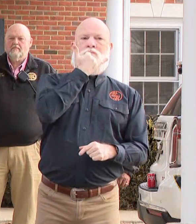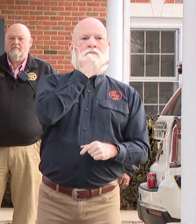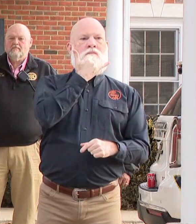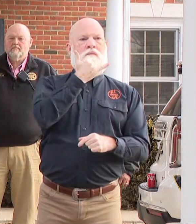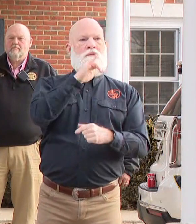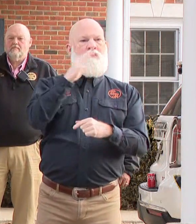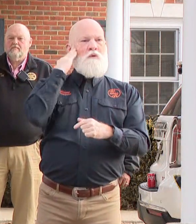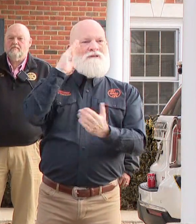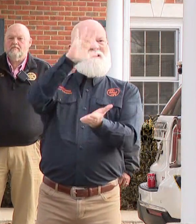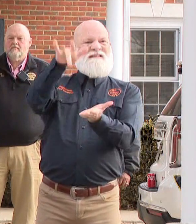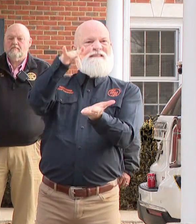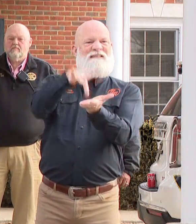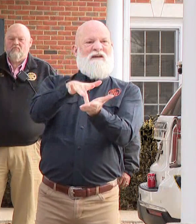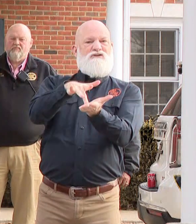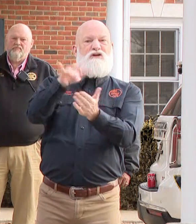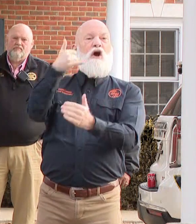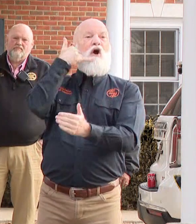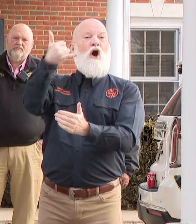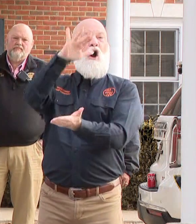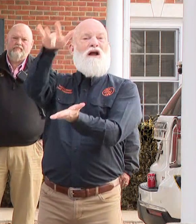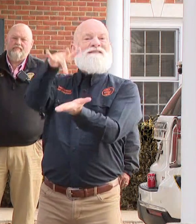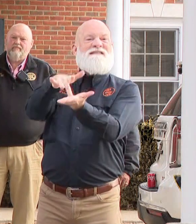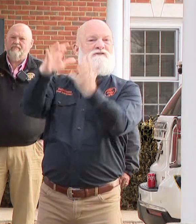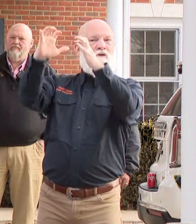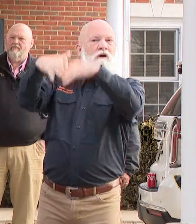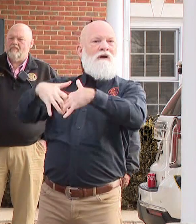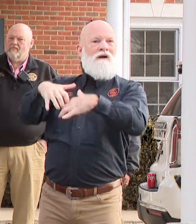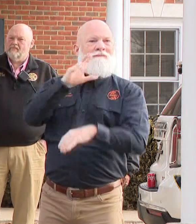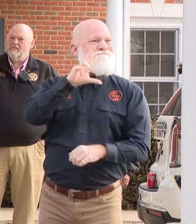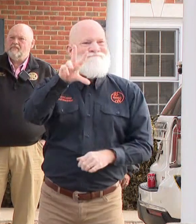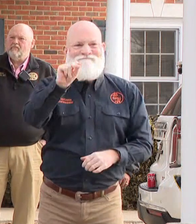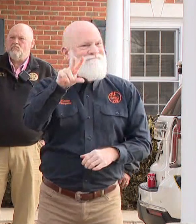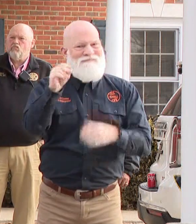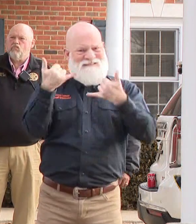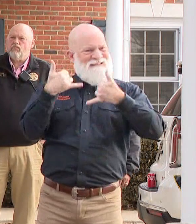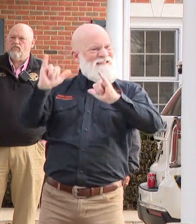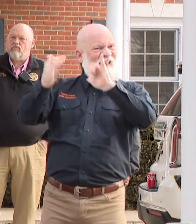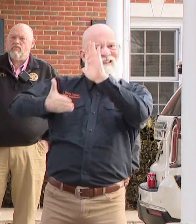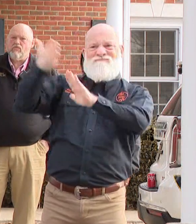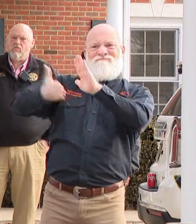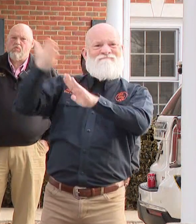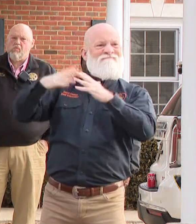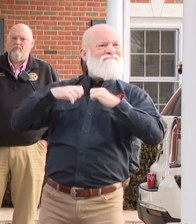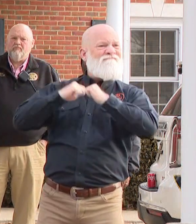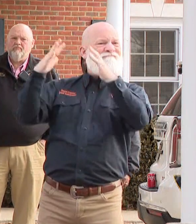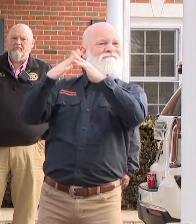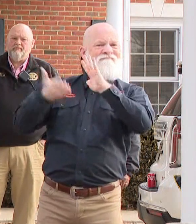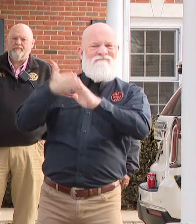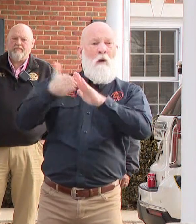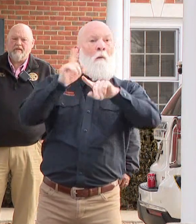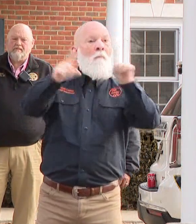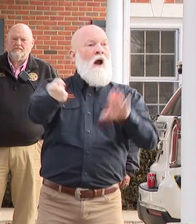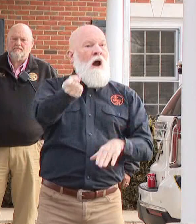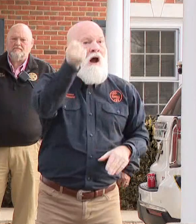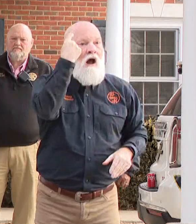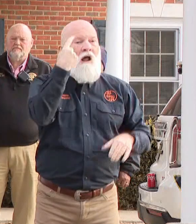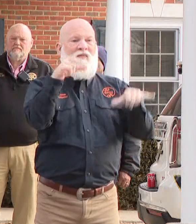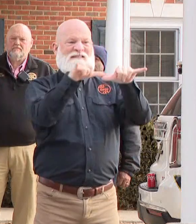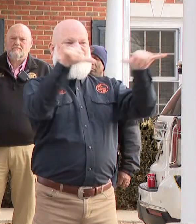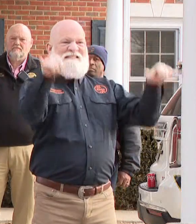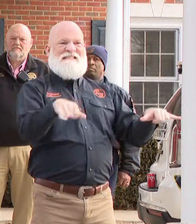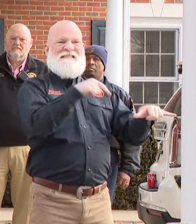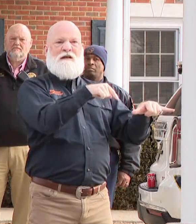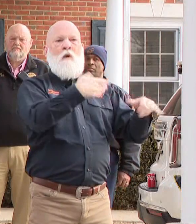hours was so significant, the system performed as it is designed and pushed overflow